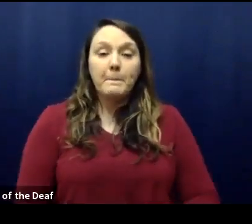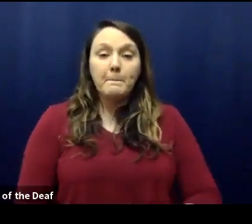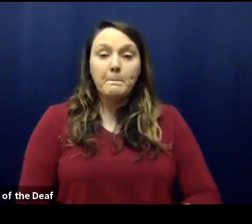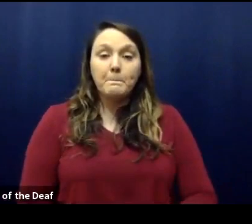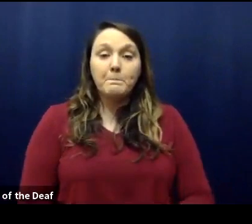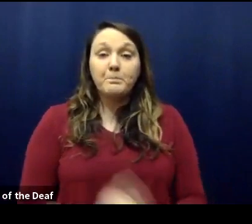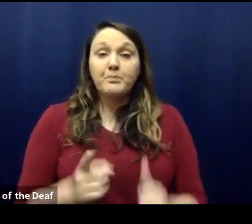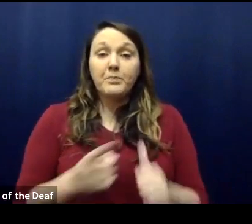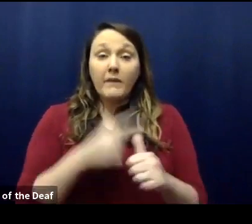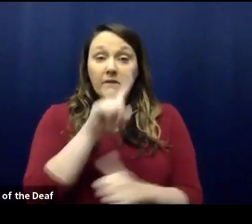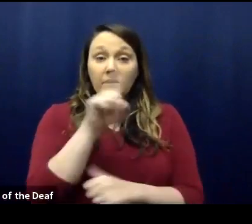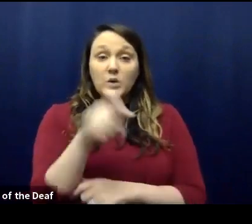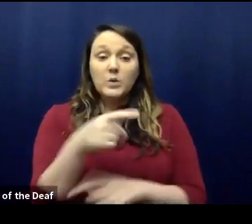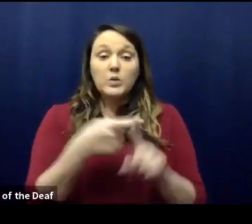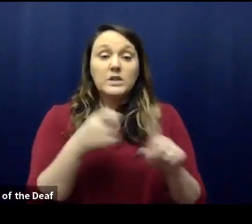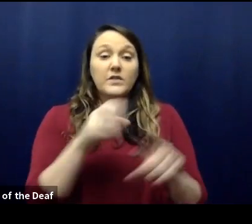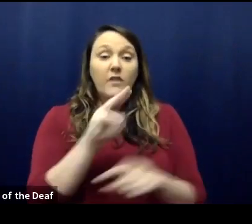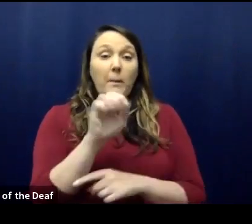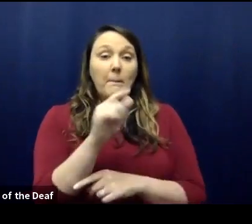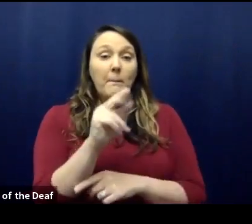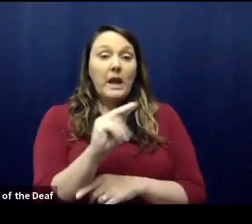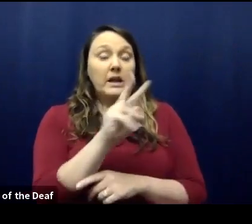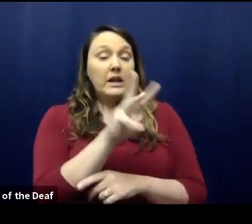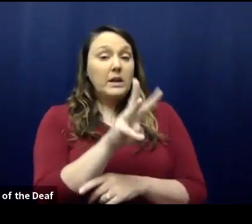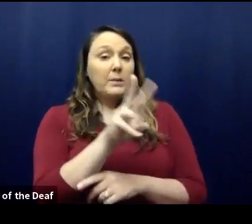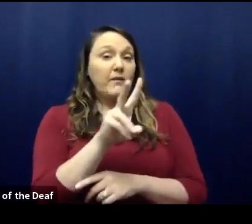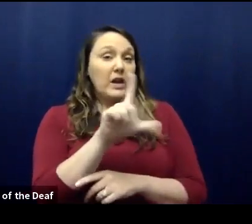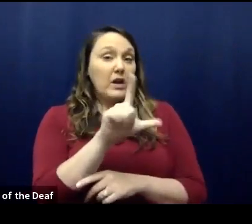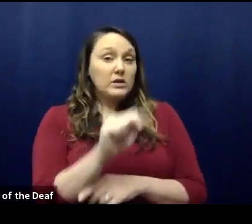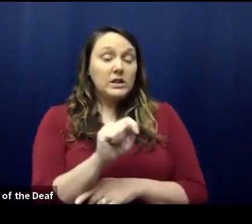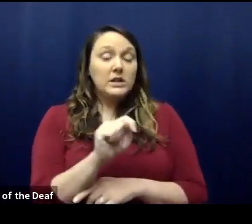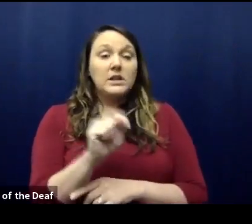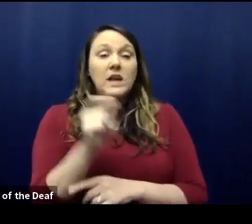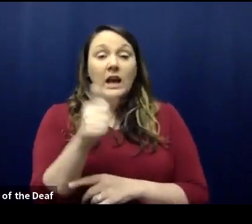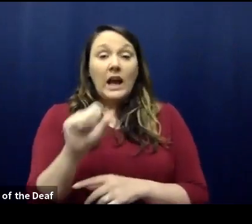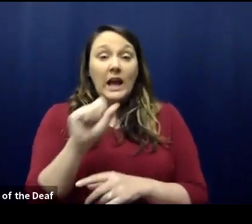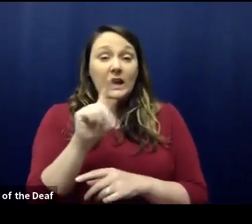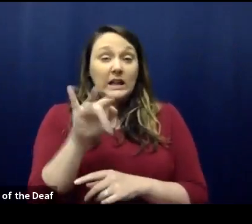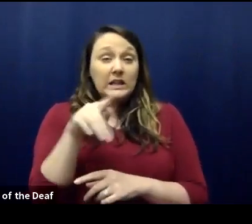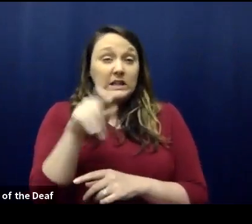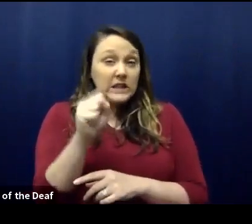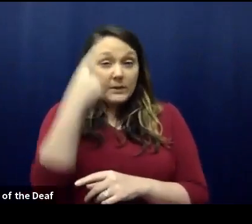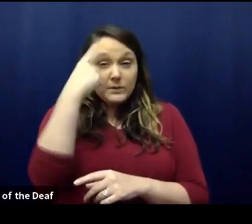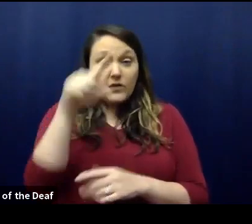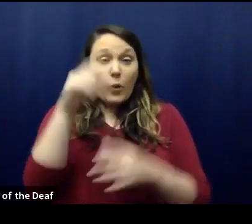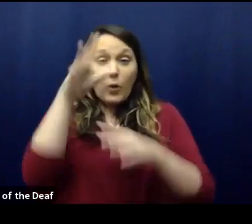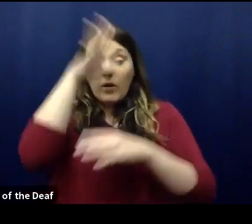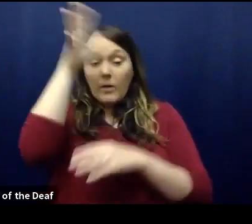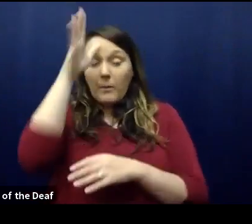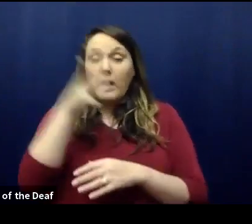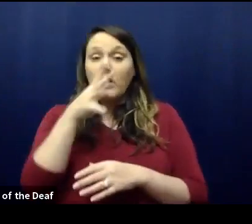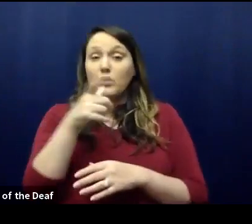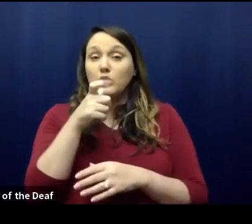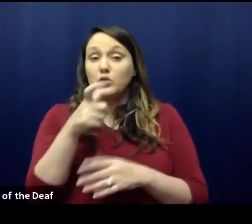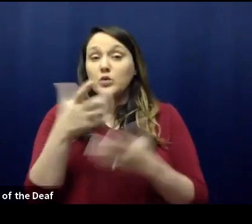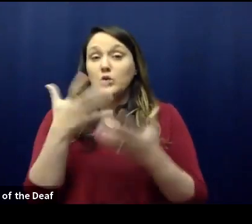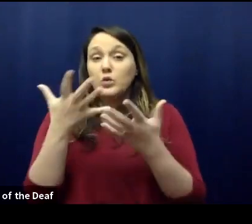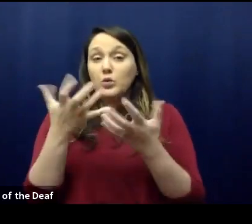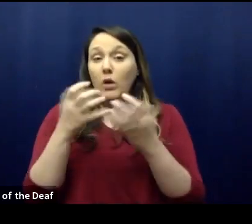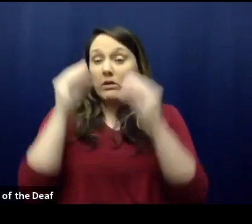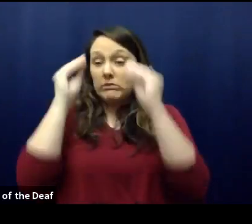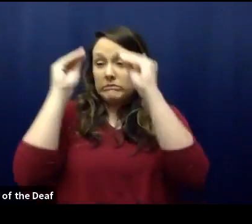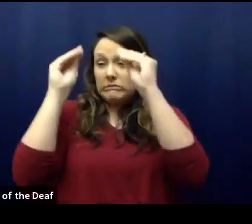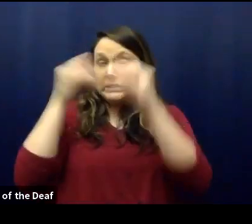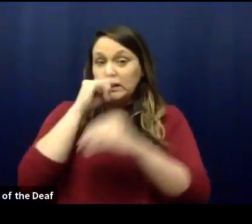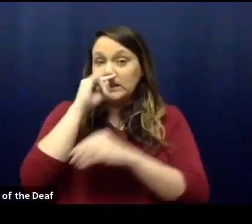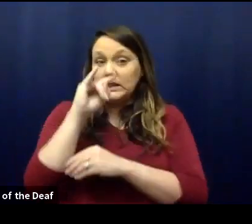First question we have is from Megan with WVLT. Any tips for parents who want to teach their kids to practice the five core actions as